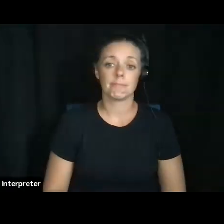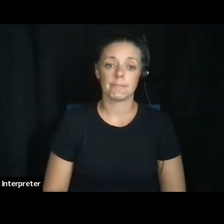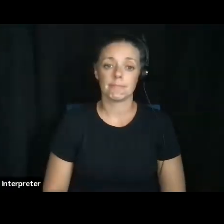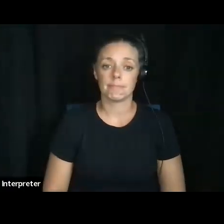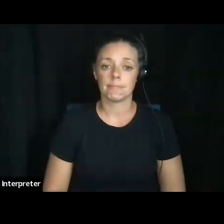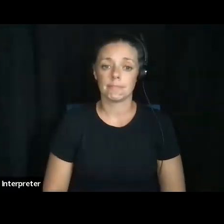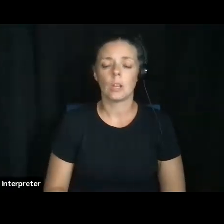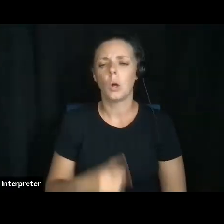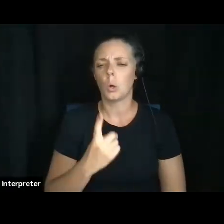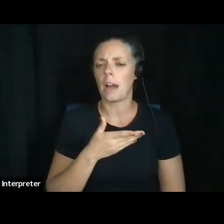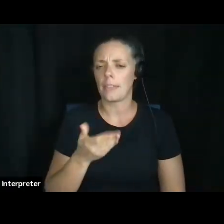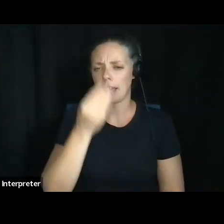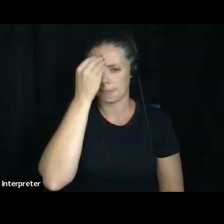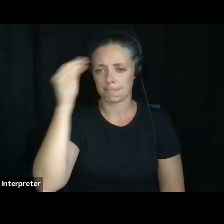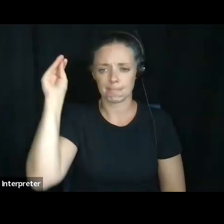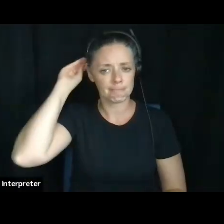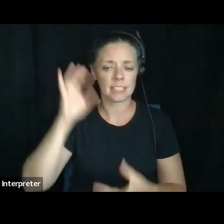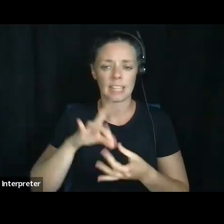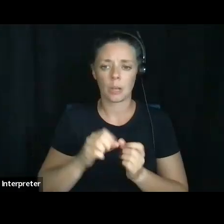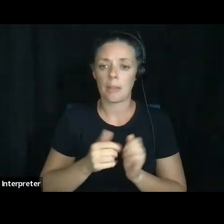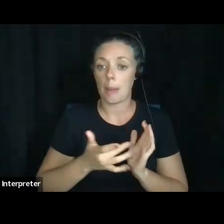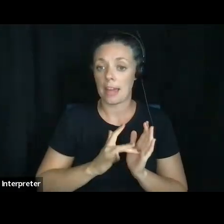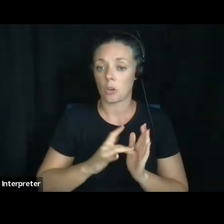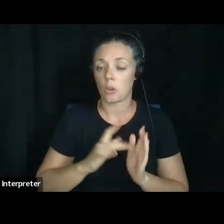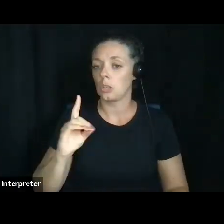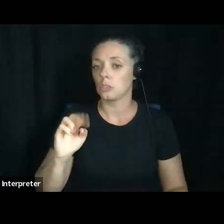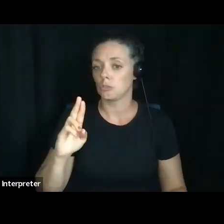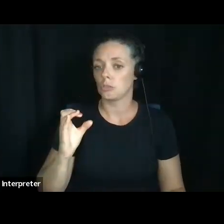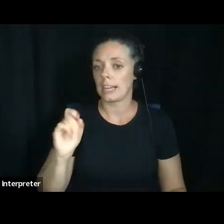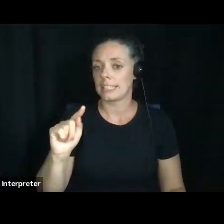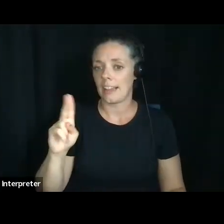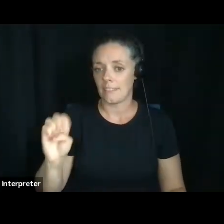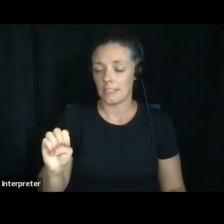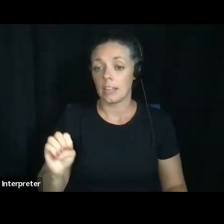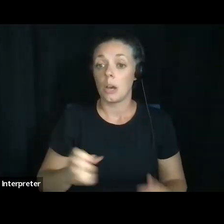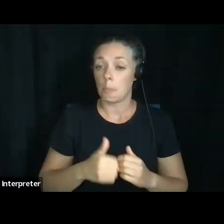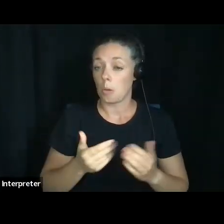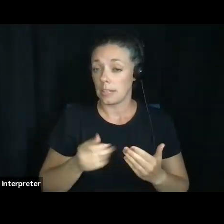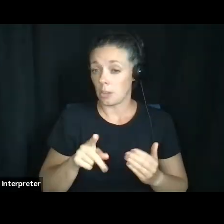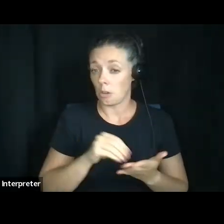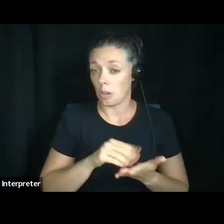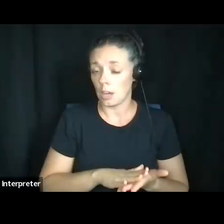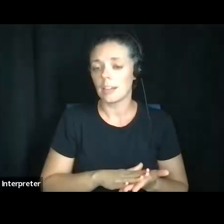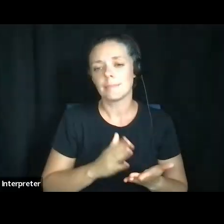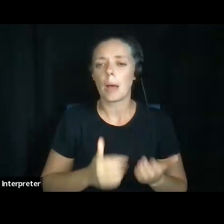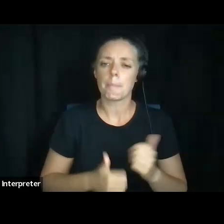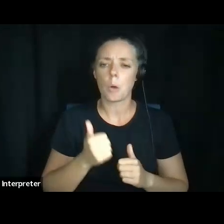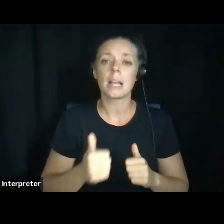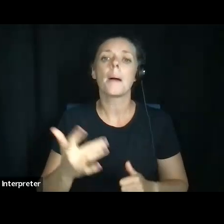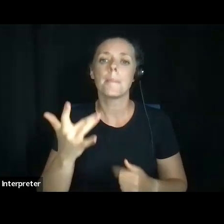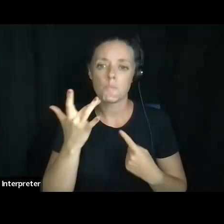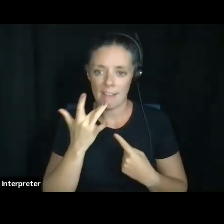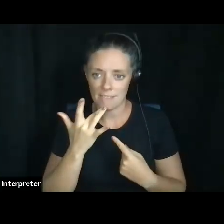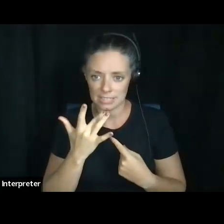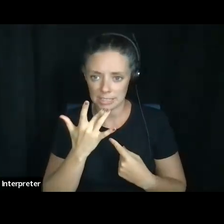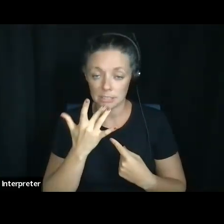One thing to keep in mind when you're doing a medical directive is all those things I named that you can put in there. Most of those are preferences. So if I say I only